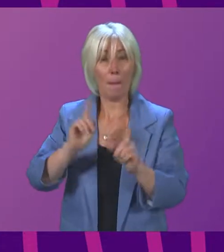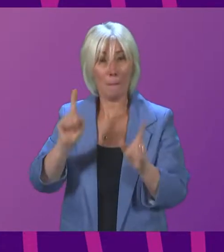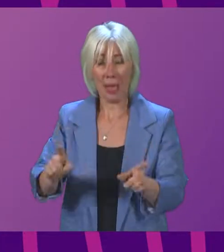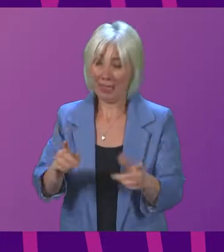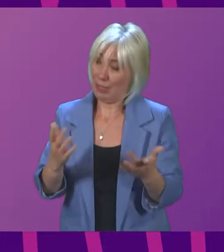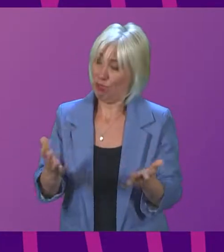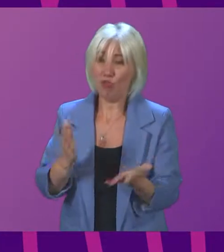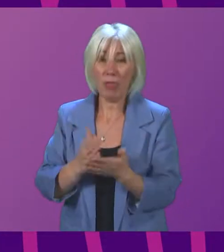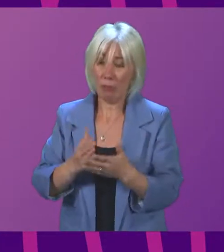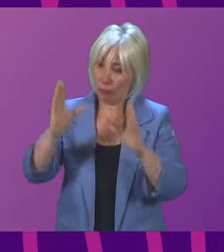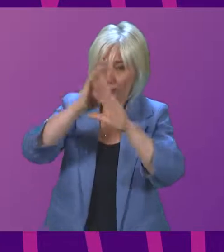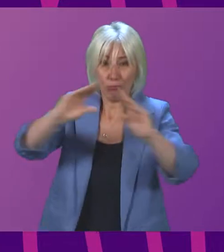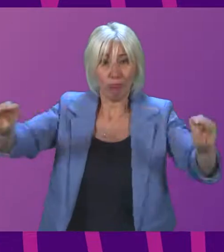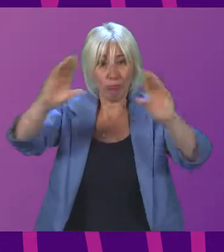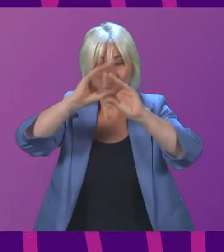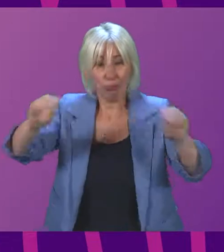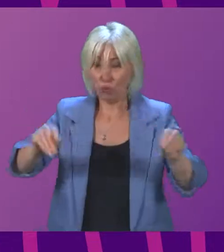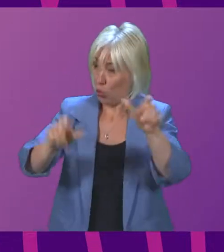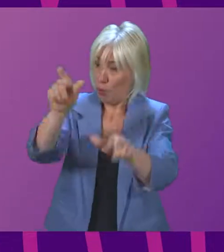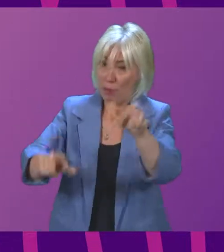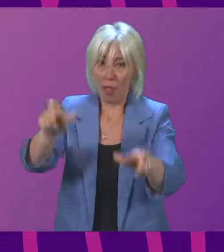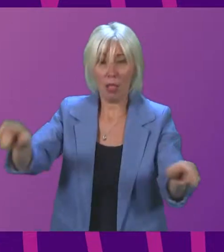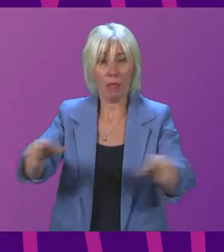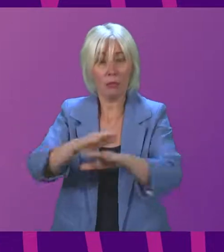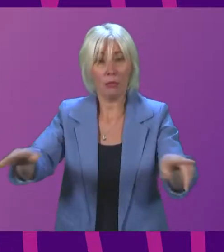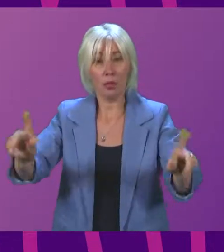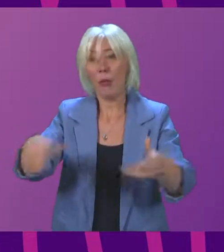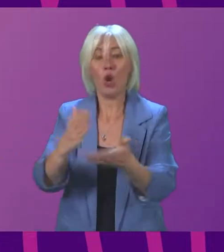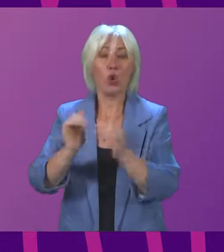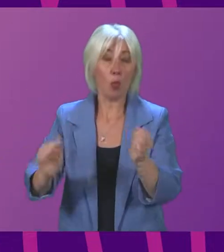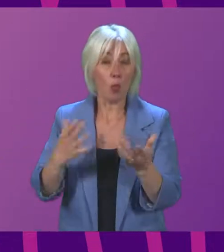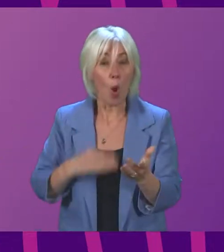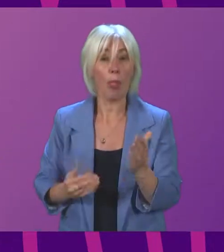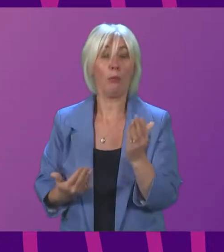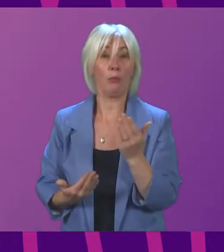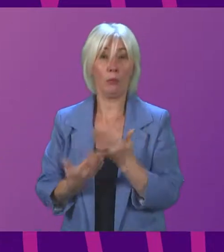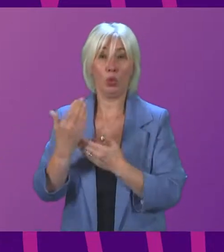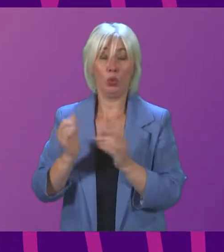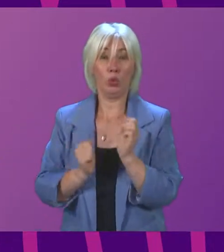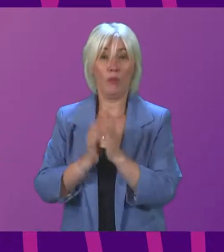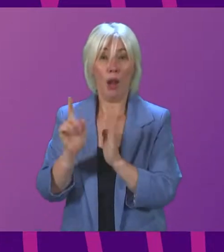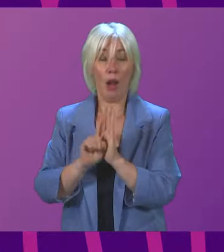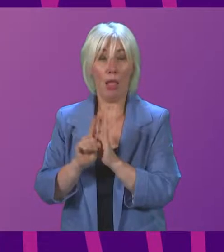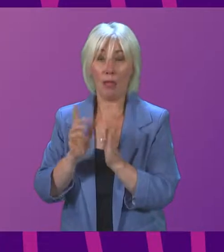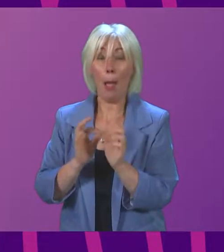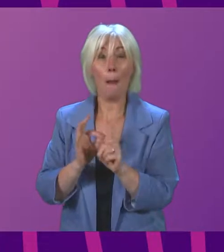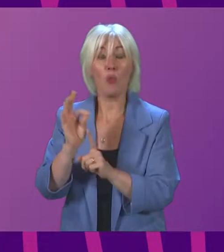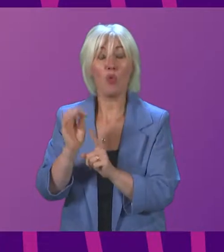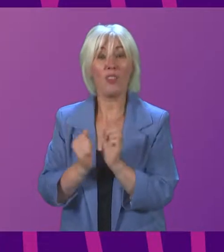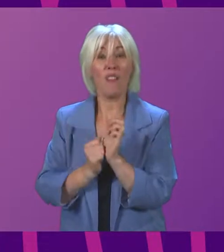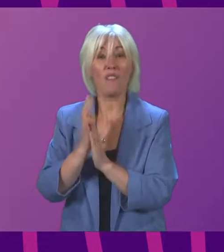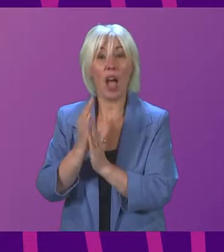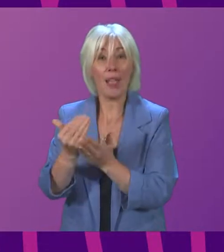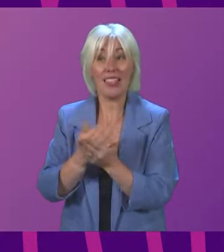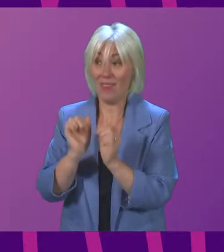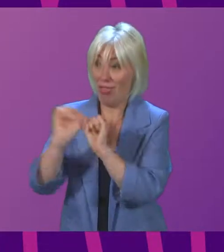about getting the message across to people that we want them to install these devices because it improves the fire safety within